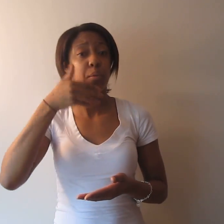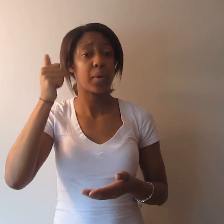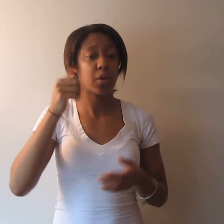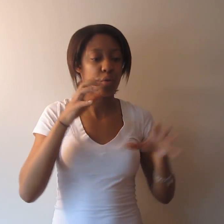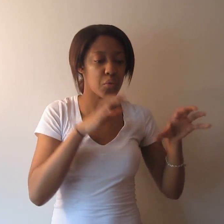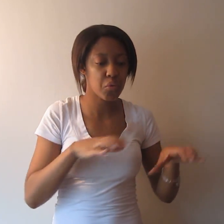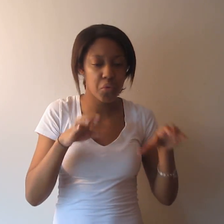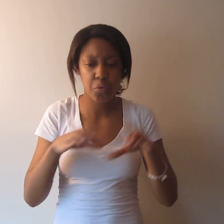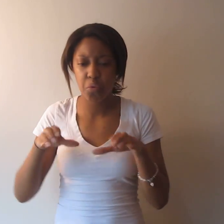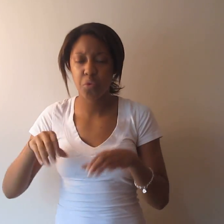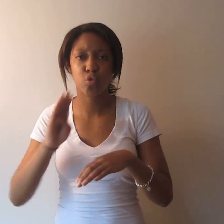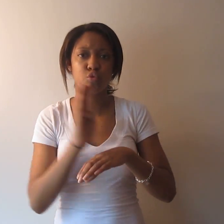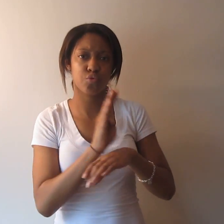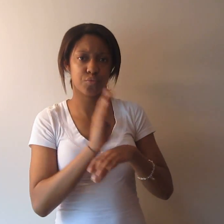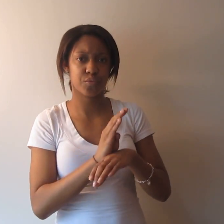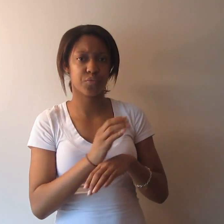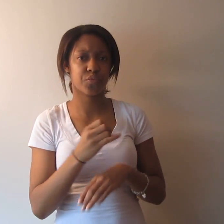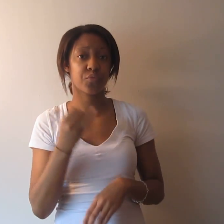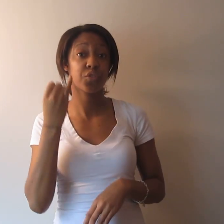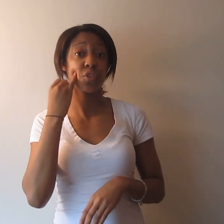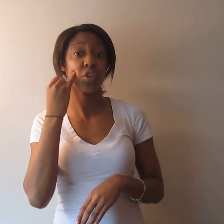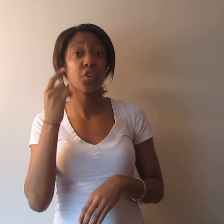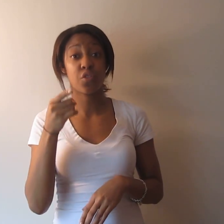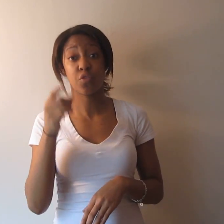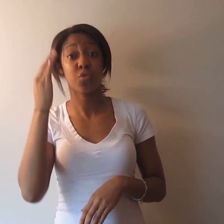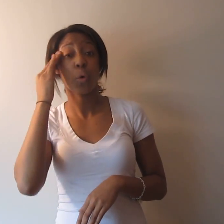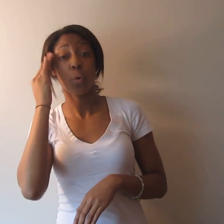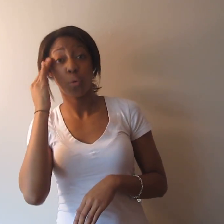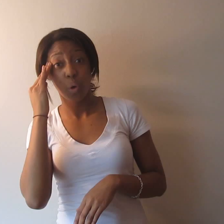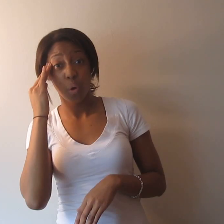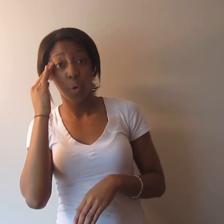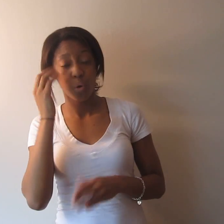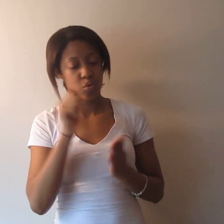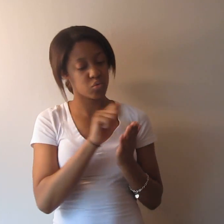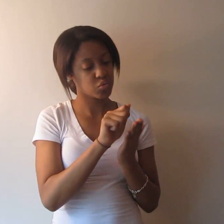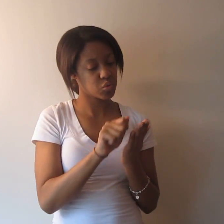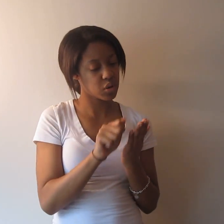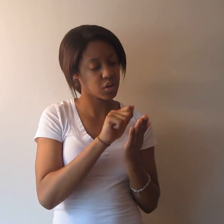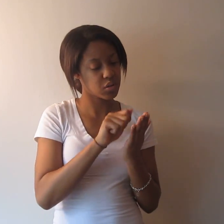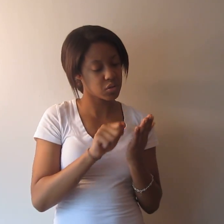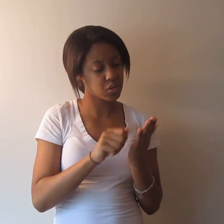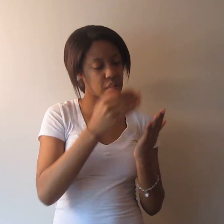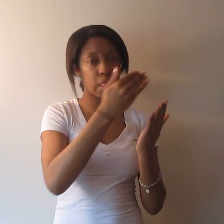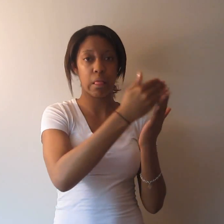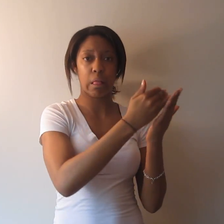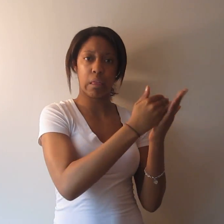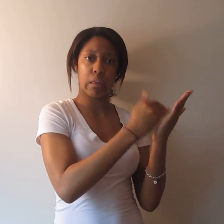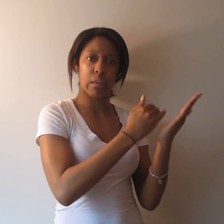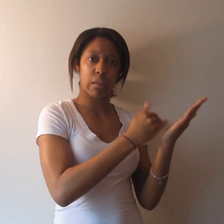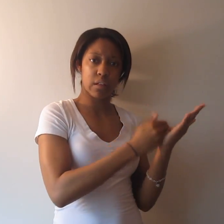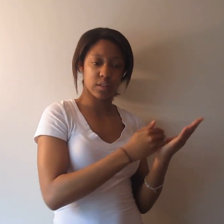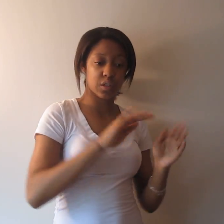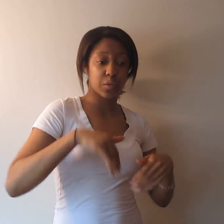If you're aware of them, write a list, provide them to the employer, let them set up a plan in order to accommodate you appropriately.